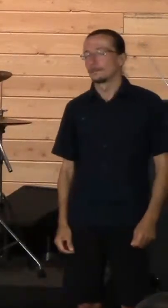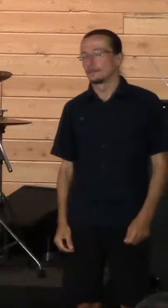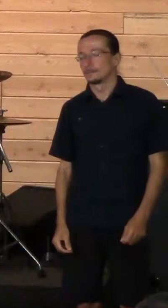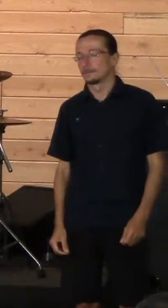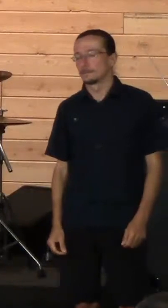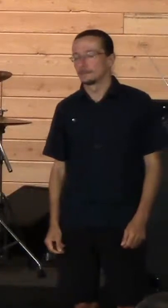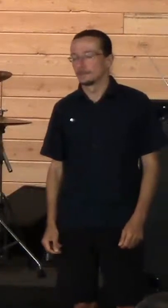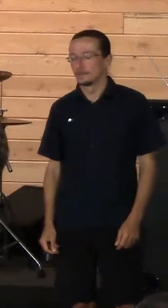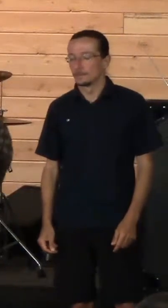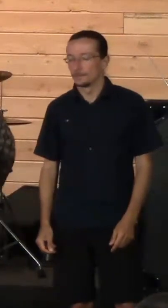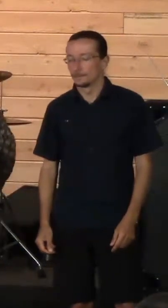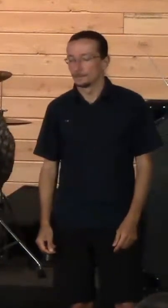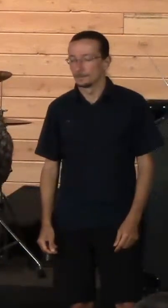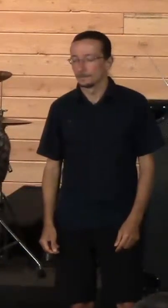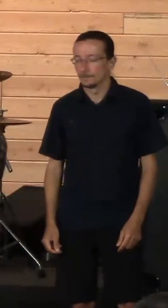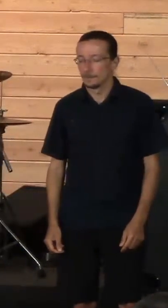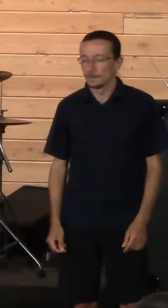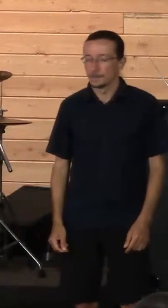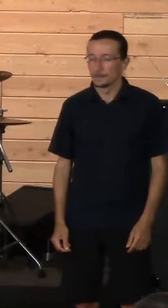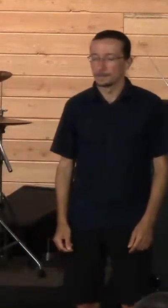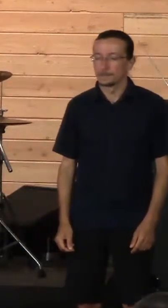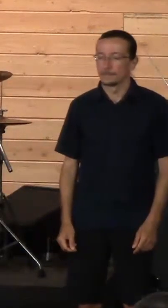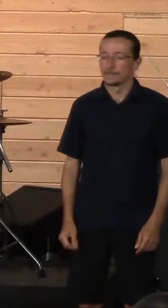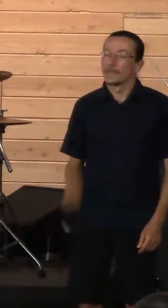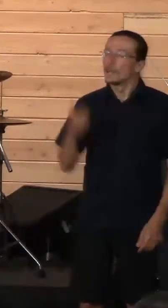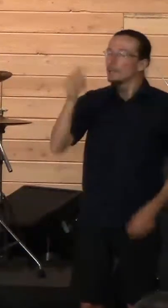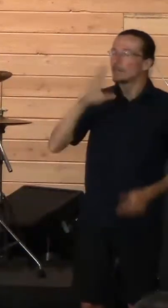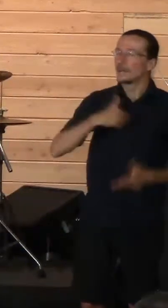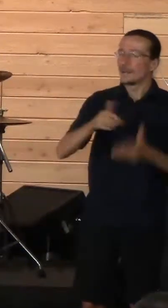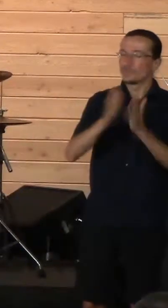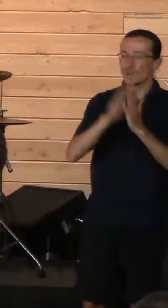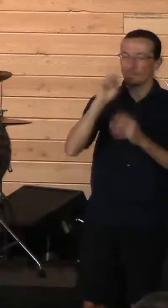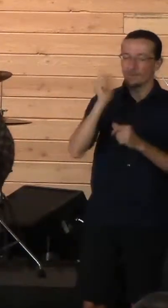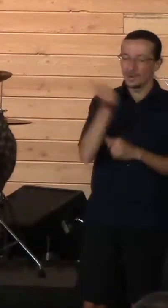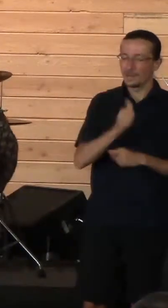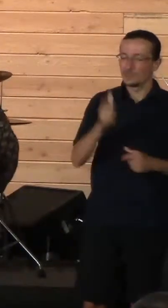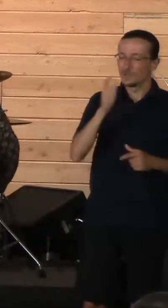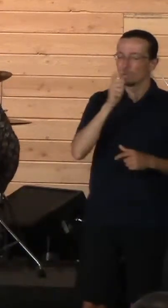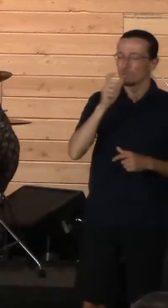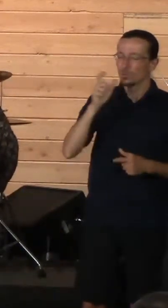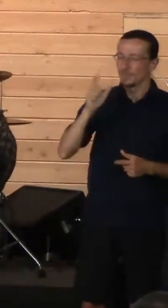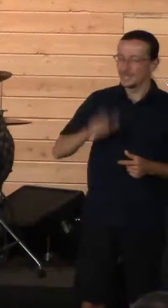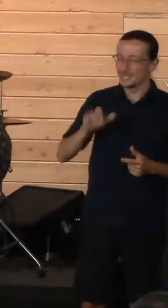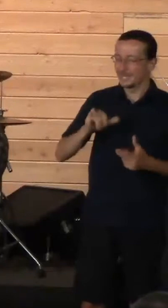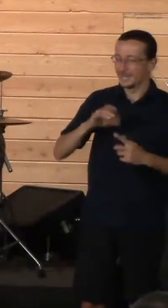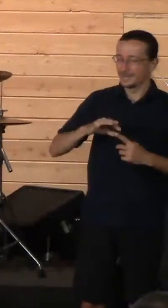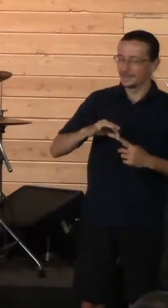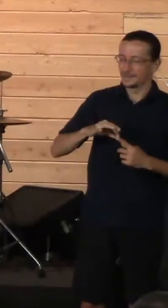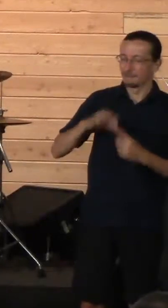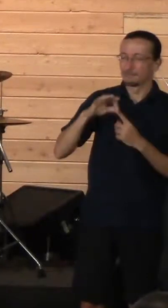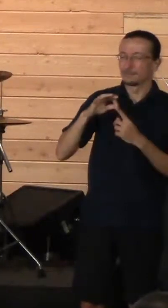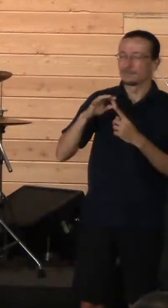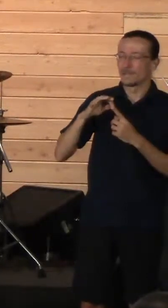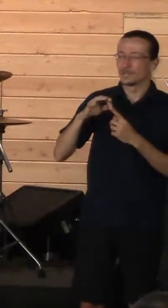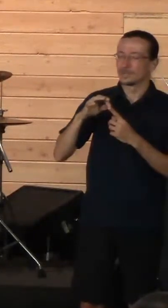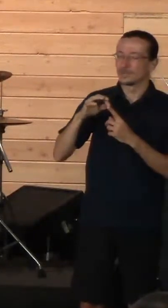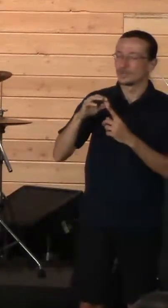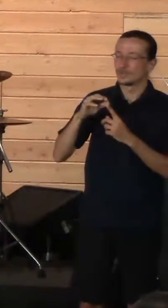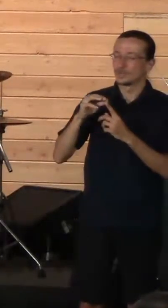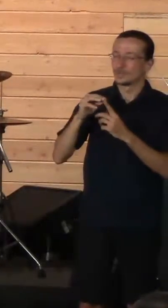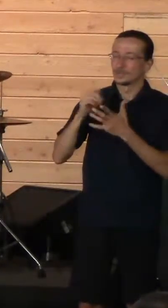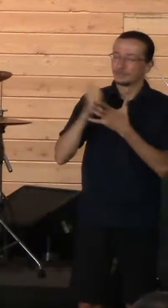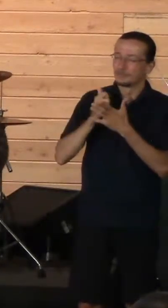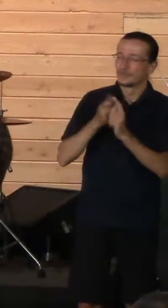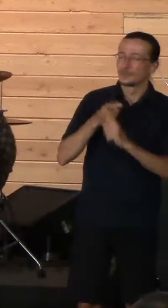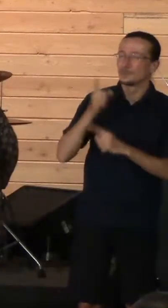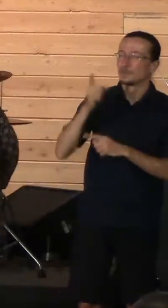And I pray, God, especially for anybody who needs that special healing from you, God, that you would just whisper in their